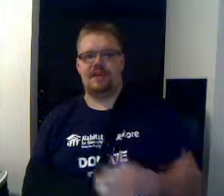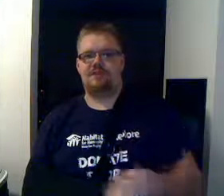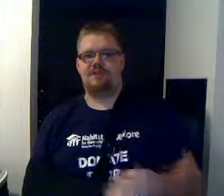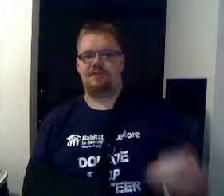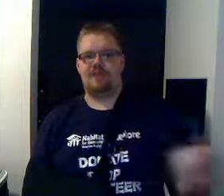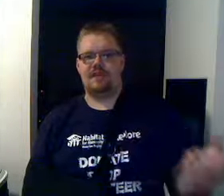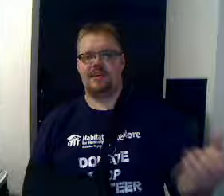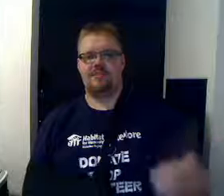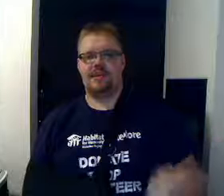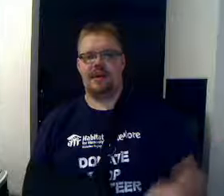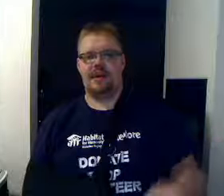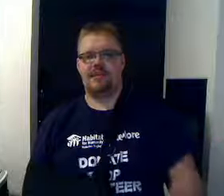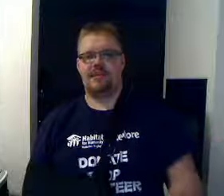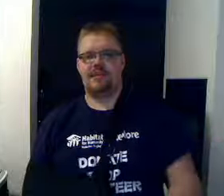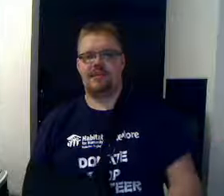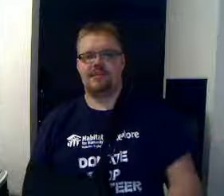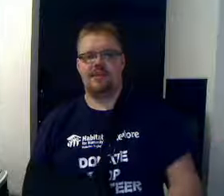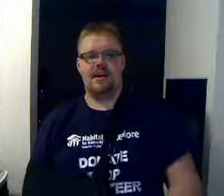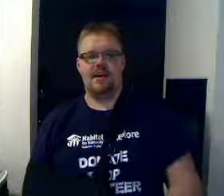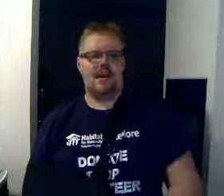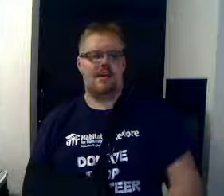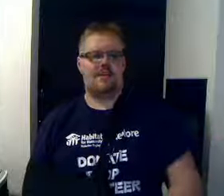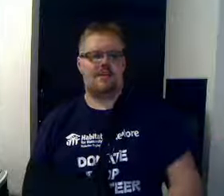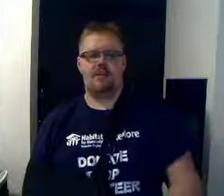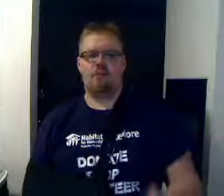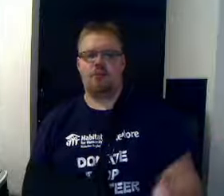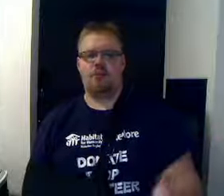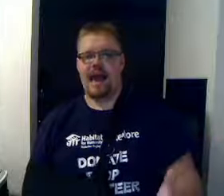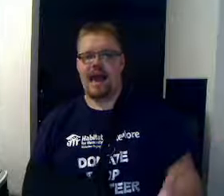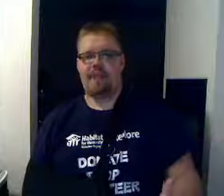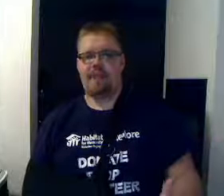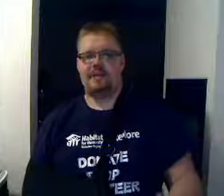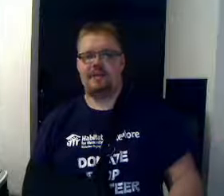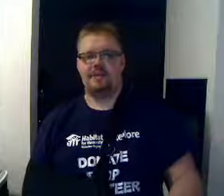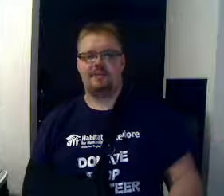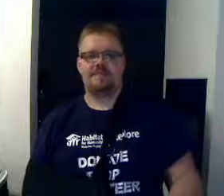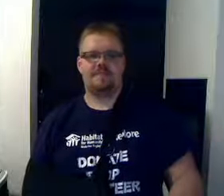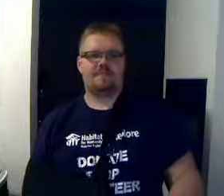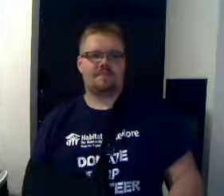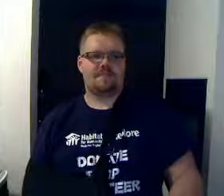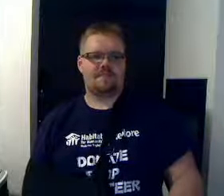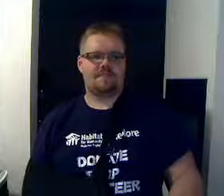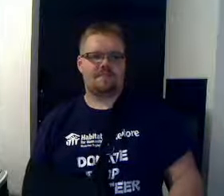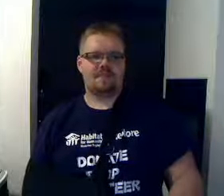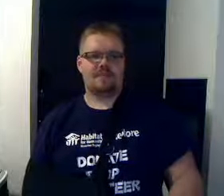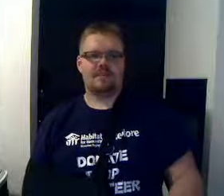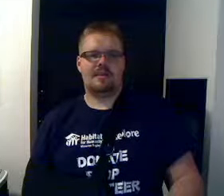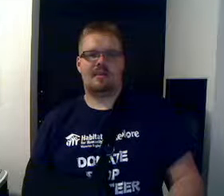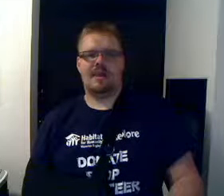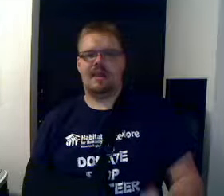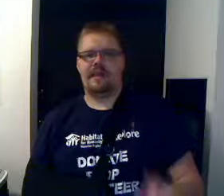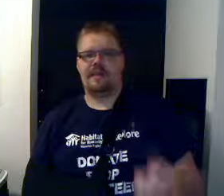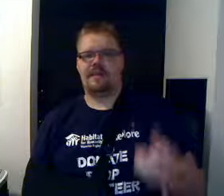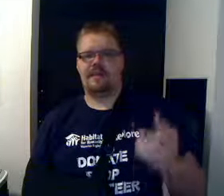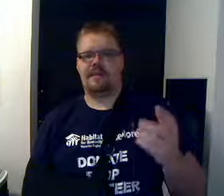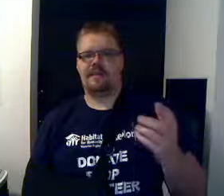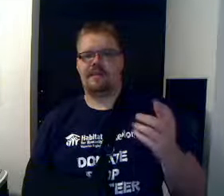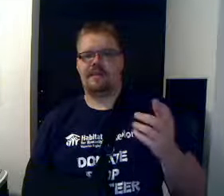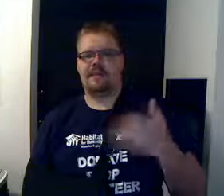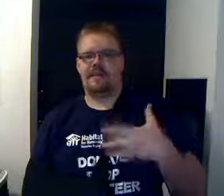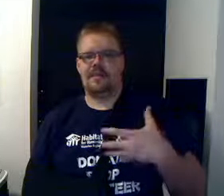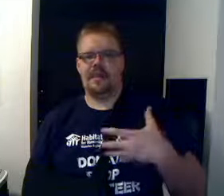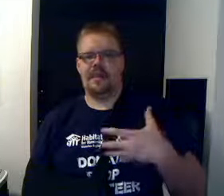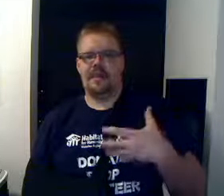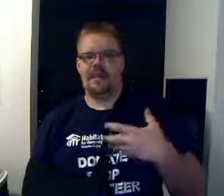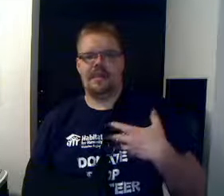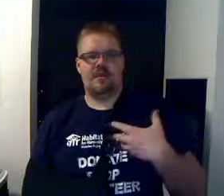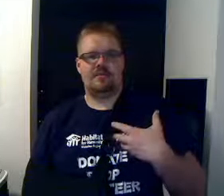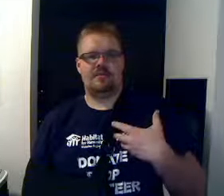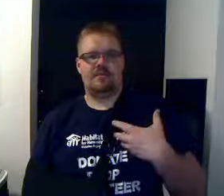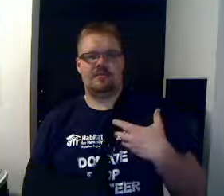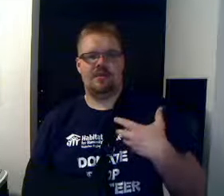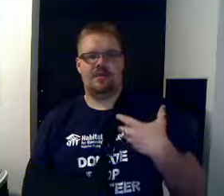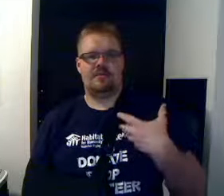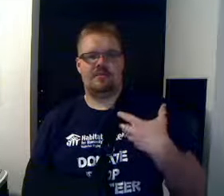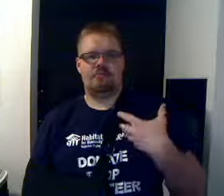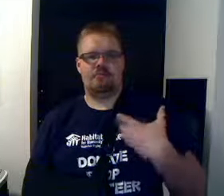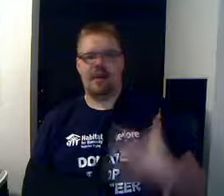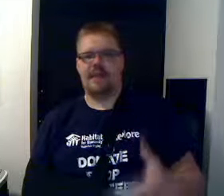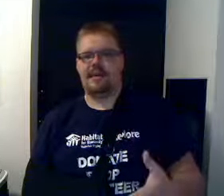houses, they know the enemies, they know what happened. And as a GM, I didn't have to write